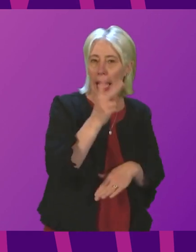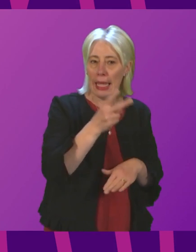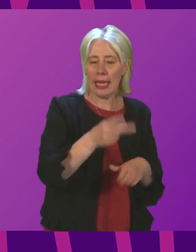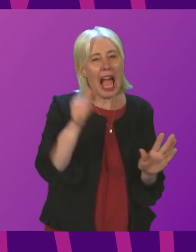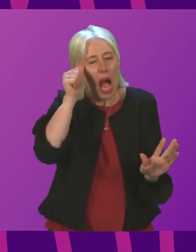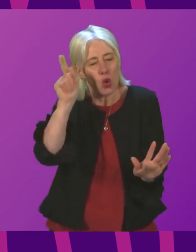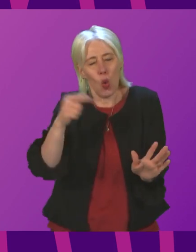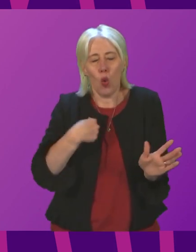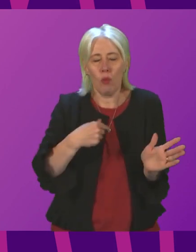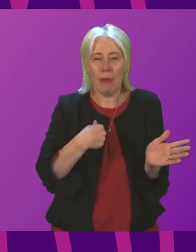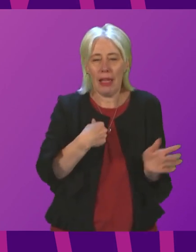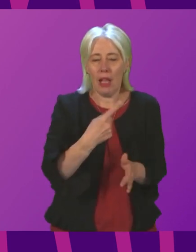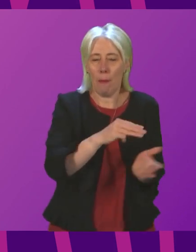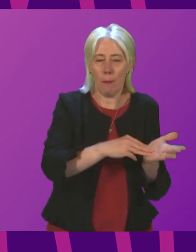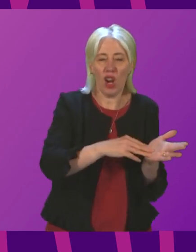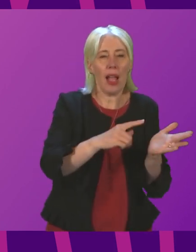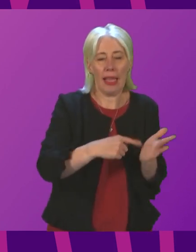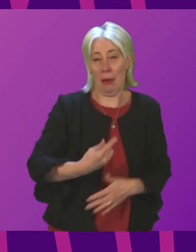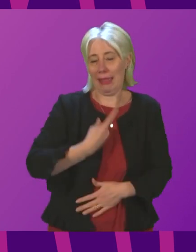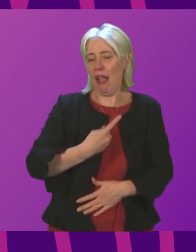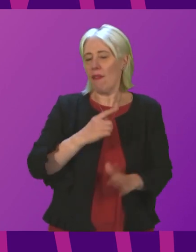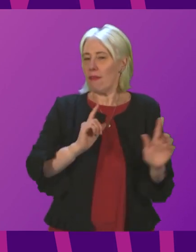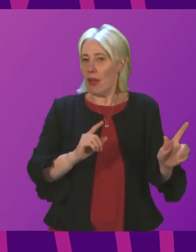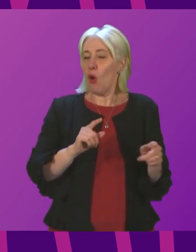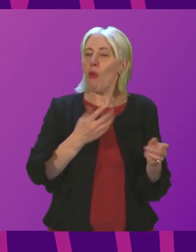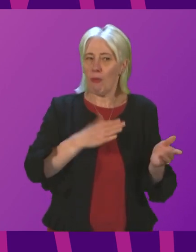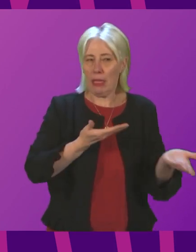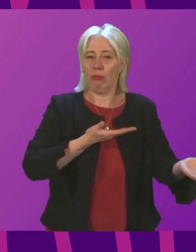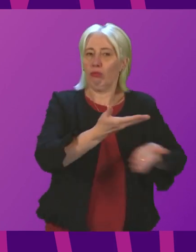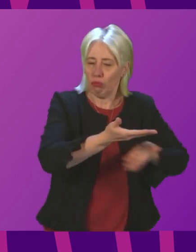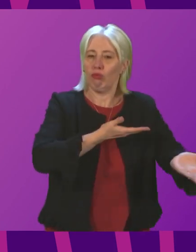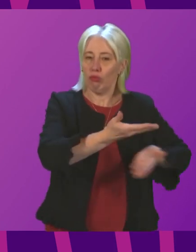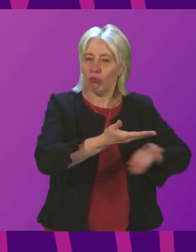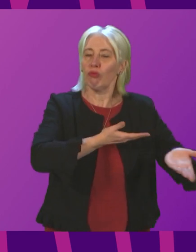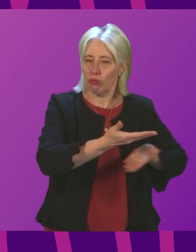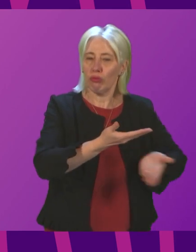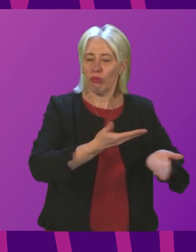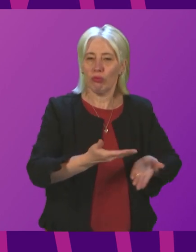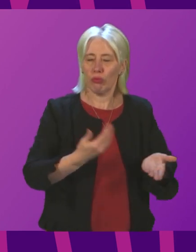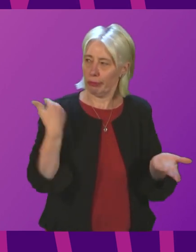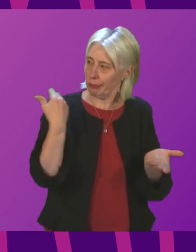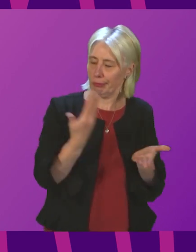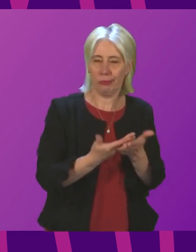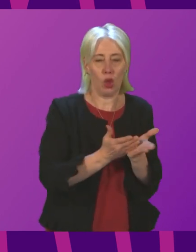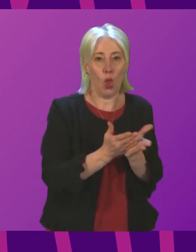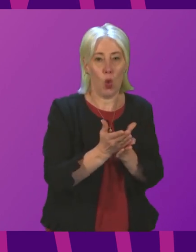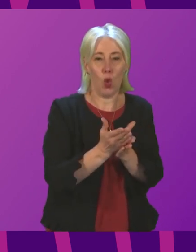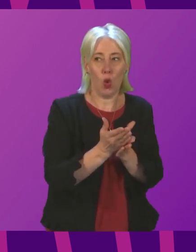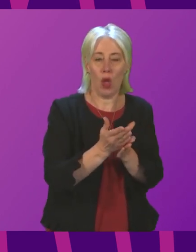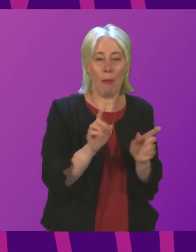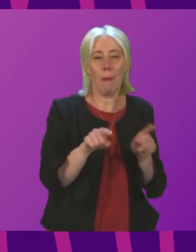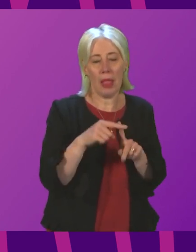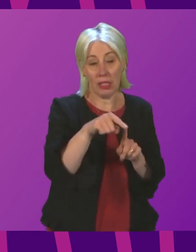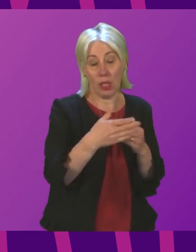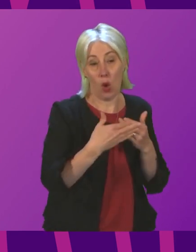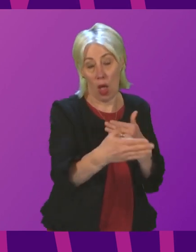Monica Lennon and I, no doubt, will have various exchanges on health over the course of this winter, but I'm sure she